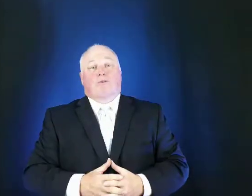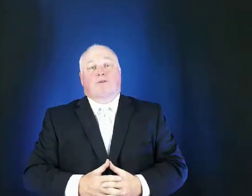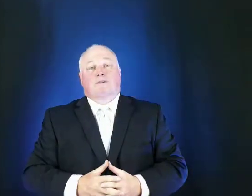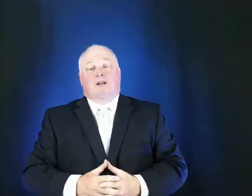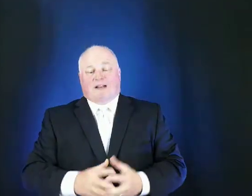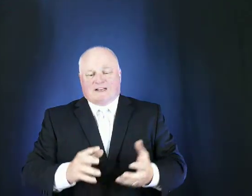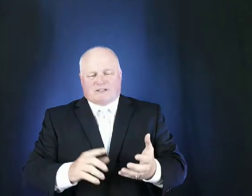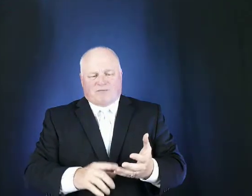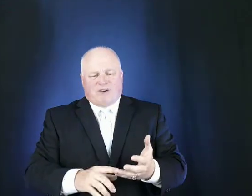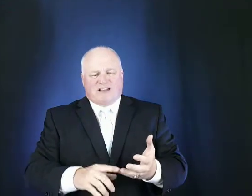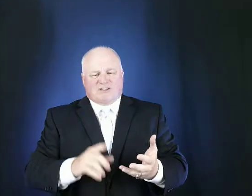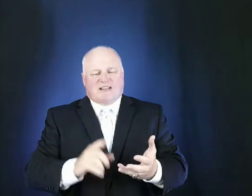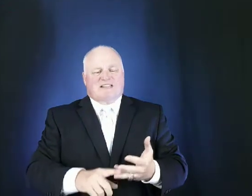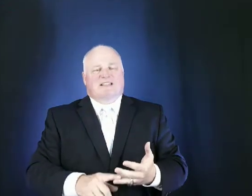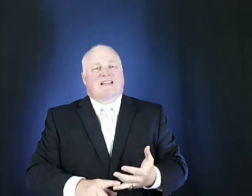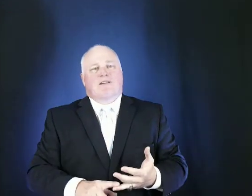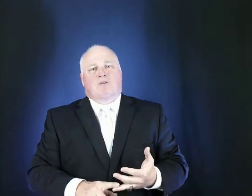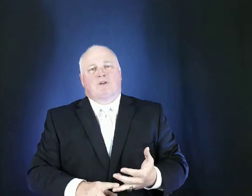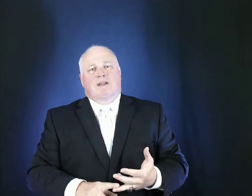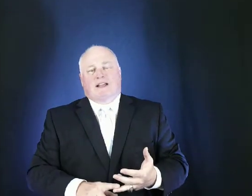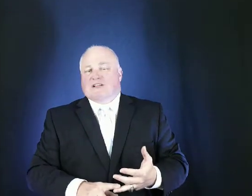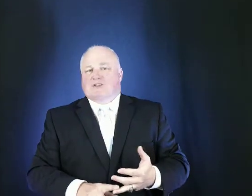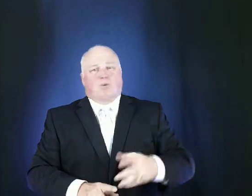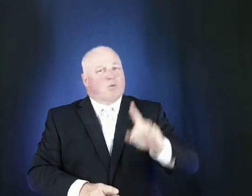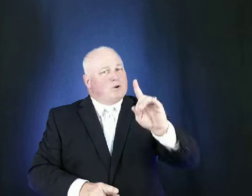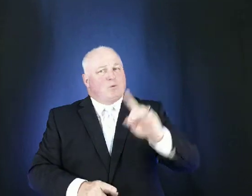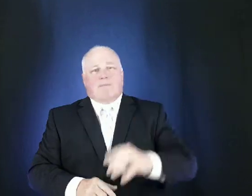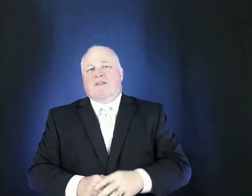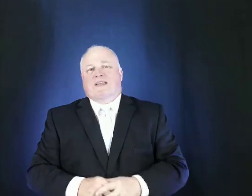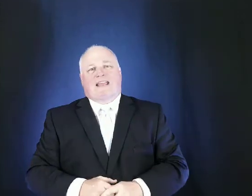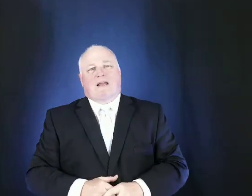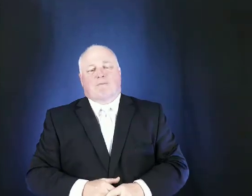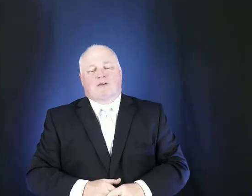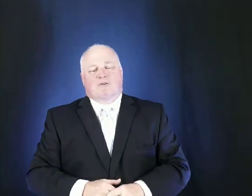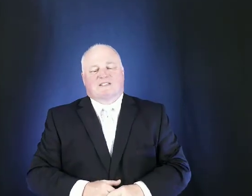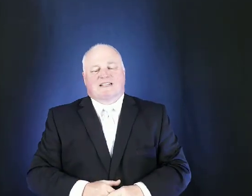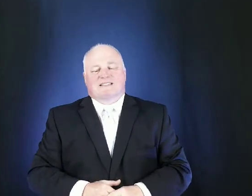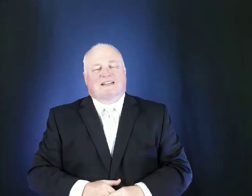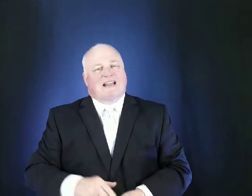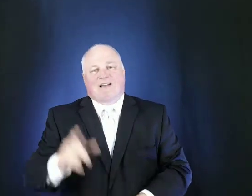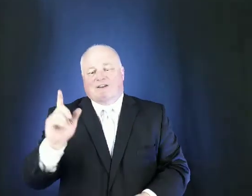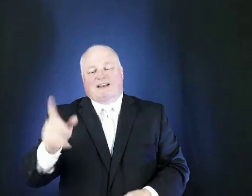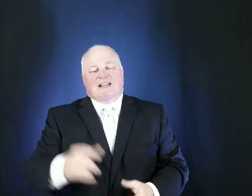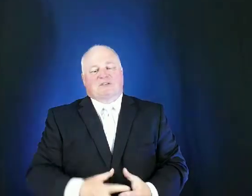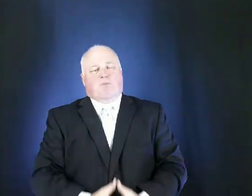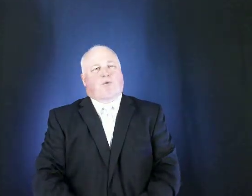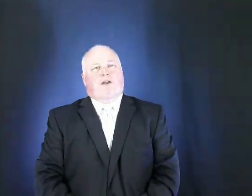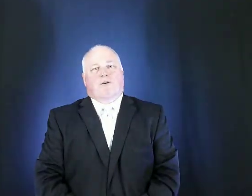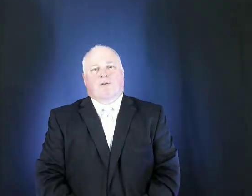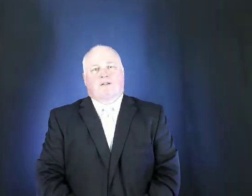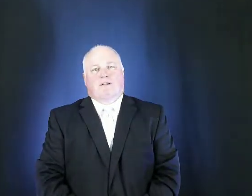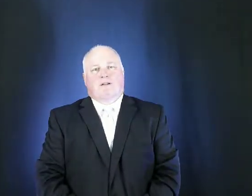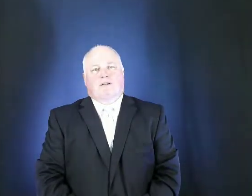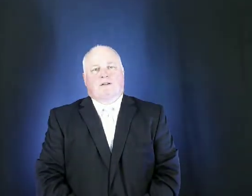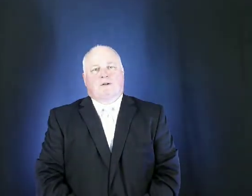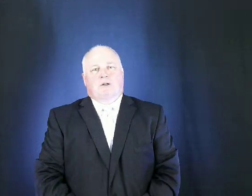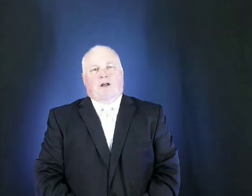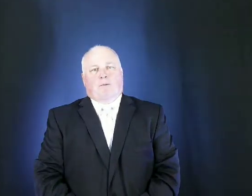against the flesh against the devil is the one weapon that can't be resisted in heaven and that's prayer a